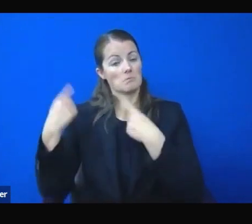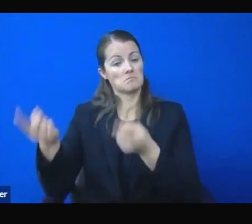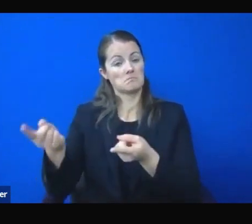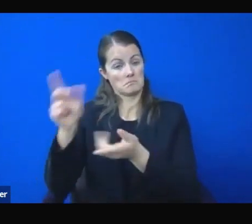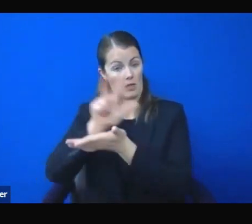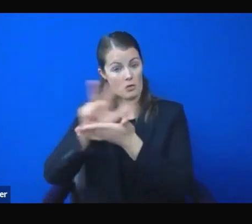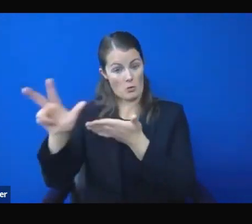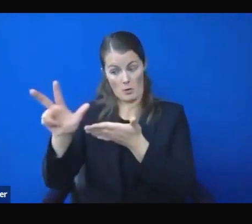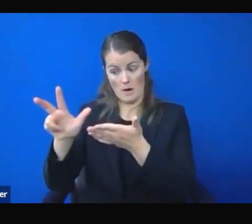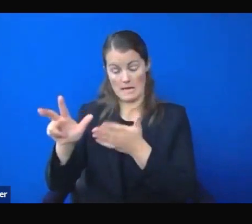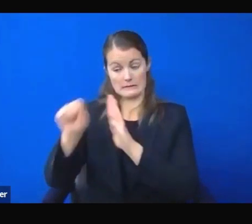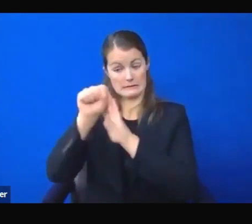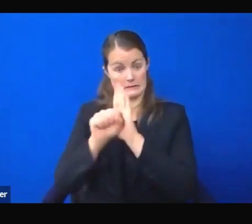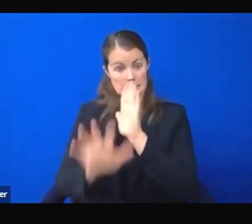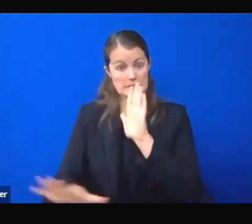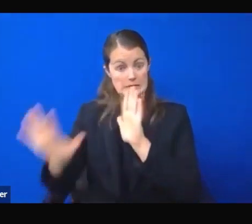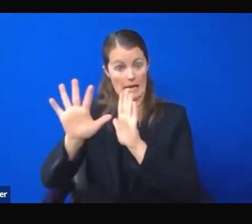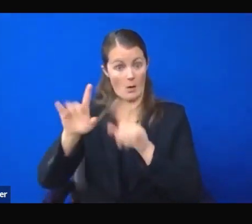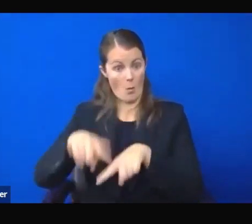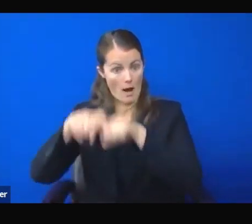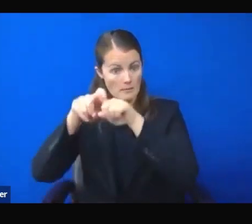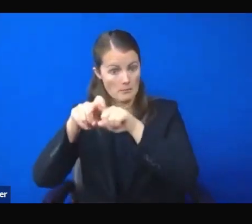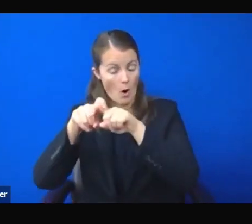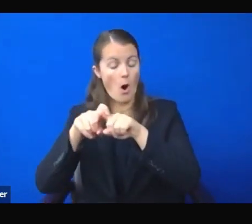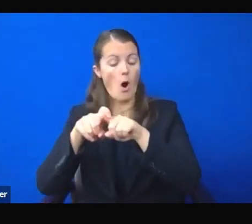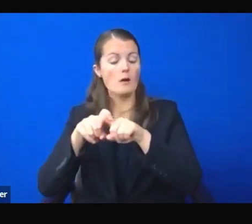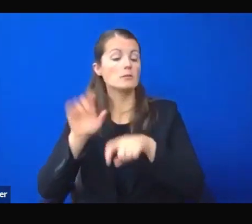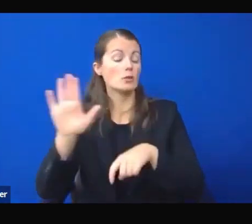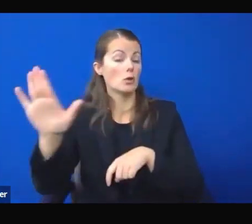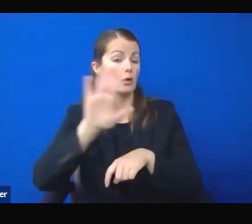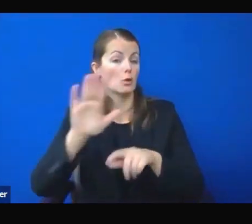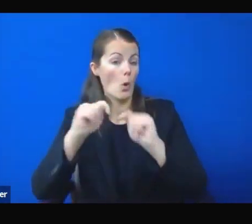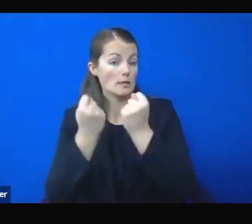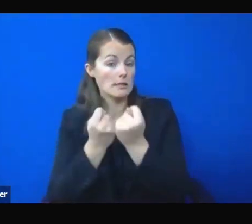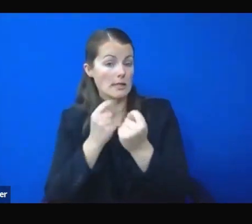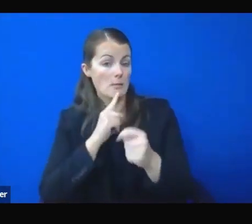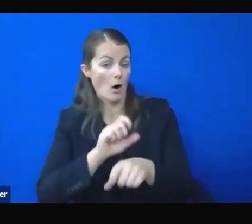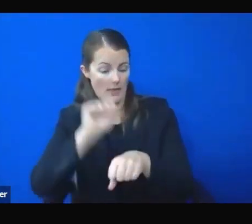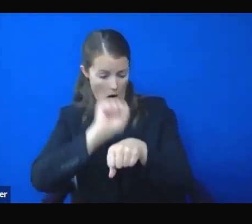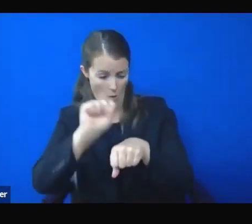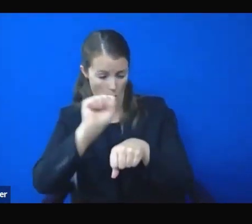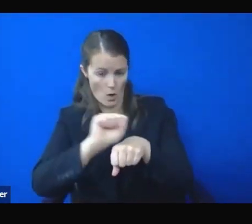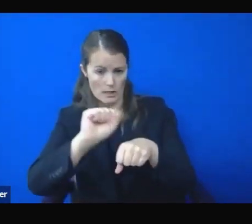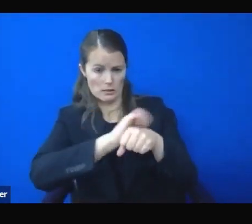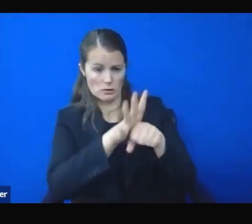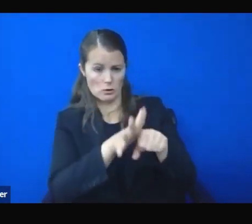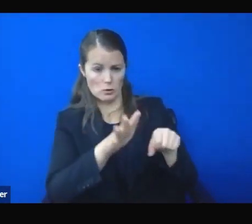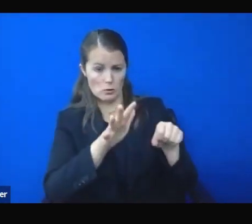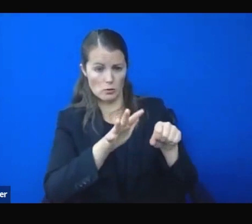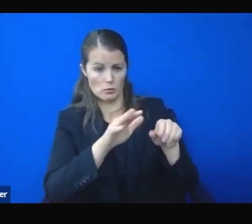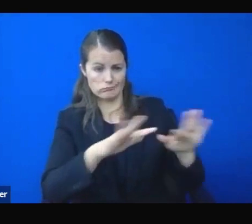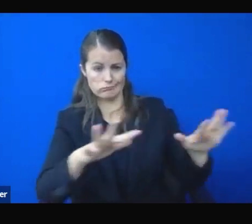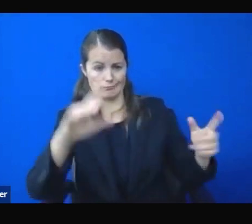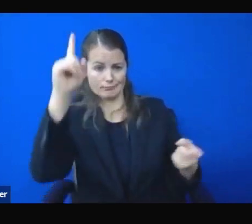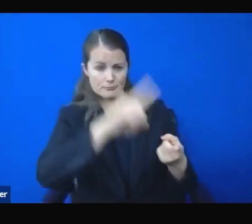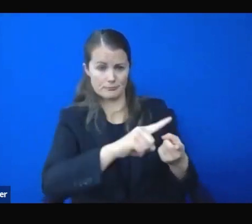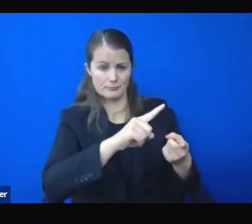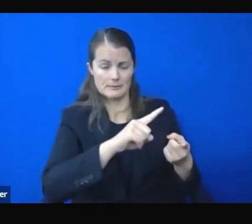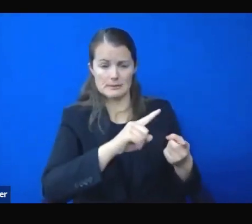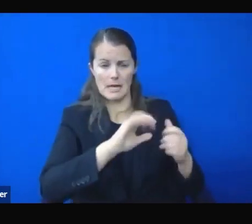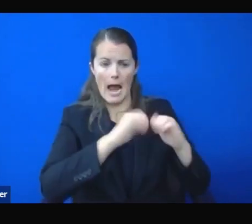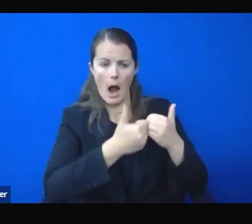mitigation measures are working to slow the spread, given the continued spread of the virus, increased in deaths, hospitalizations, and other metrics?